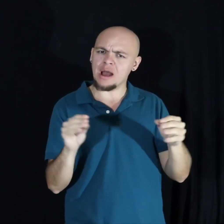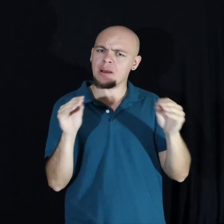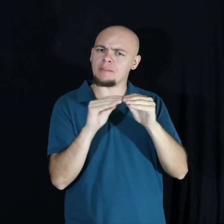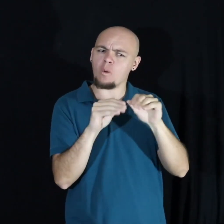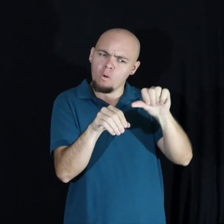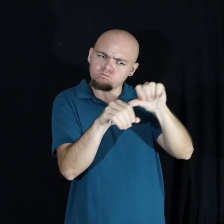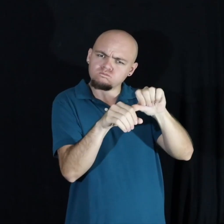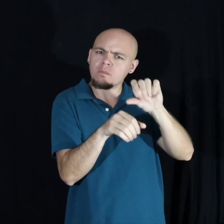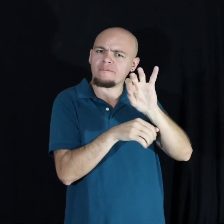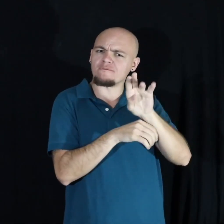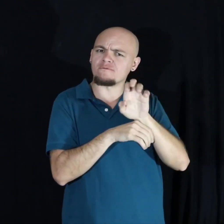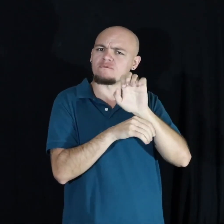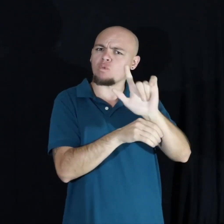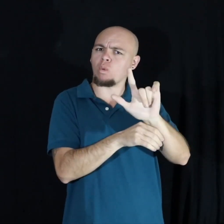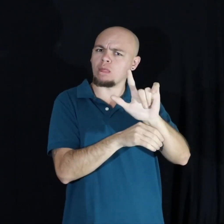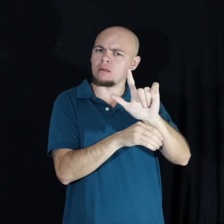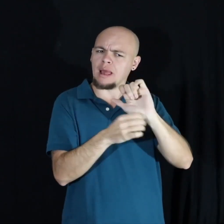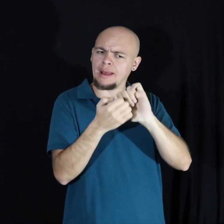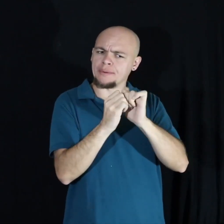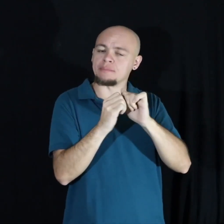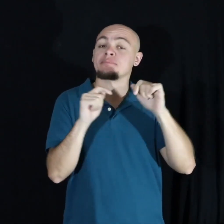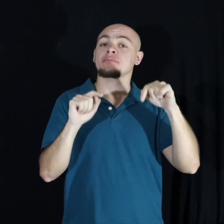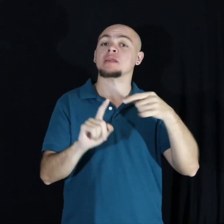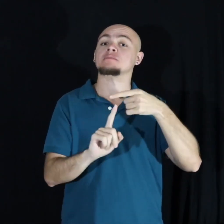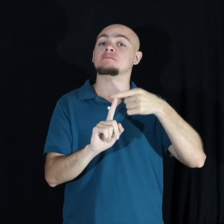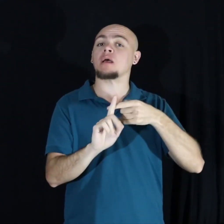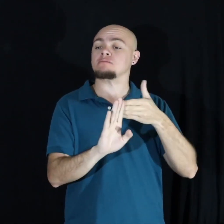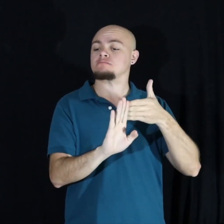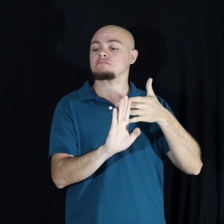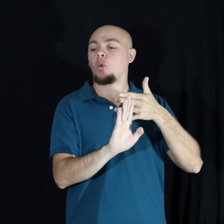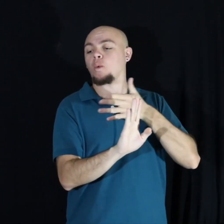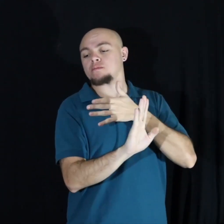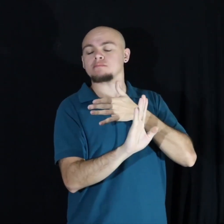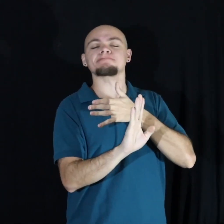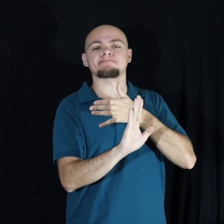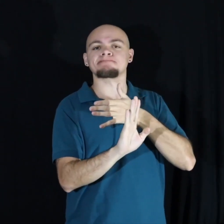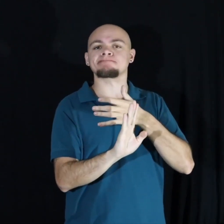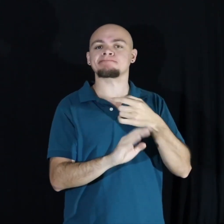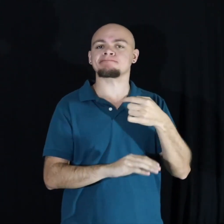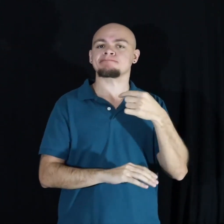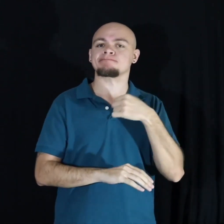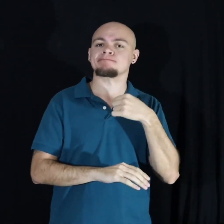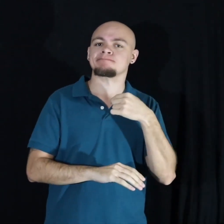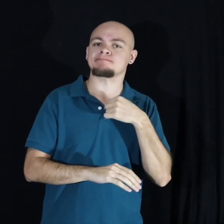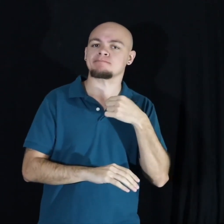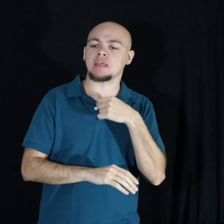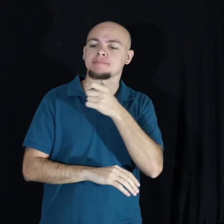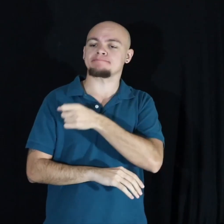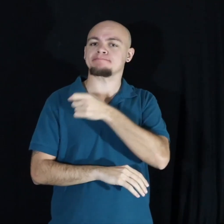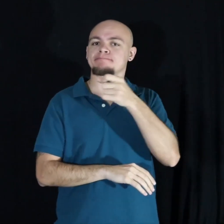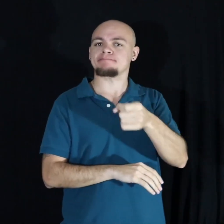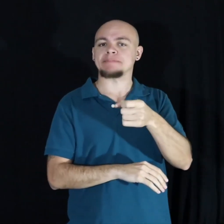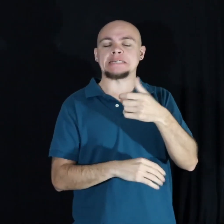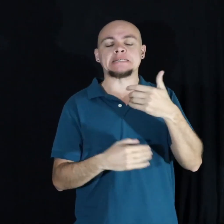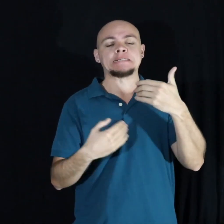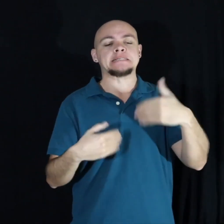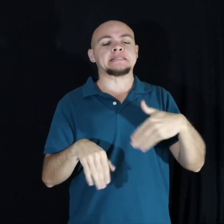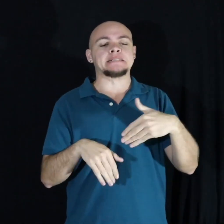Earlier this month, I was faced with frustration.